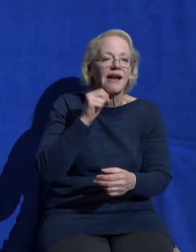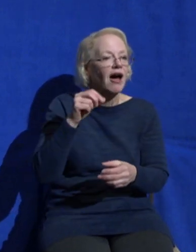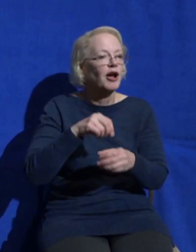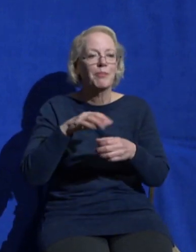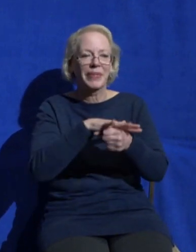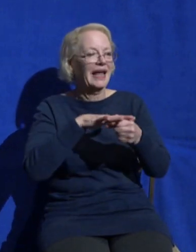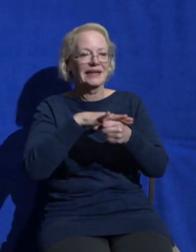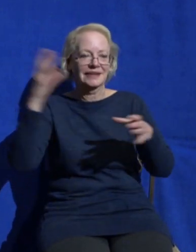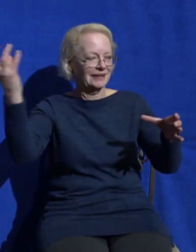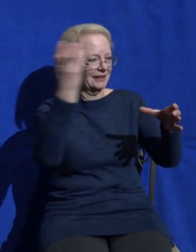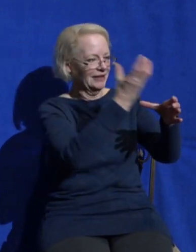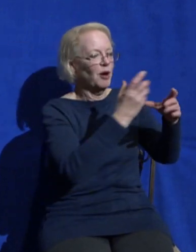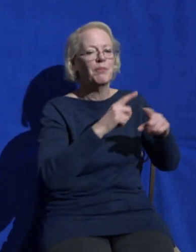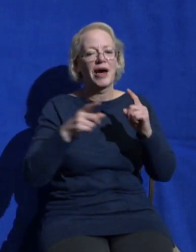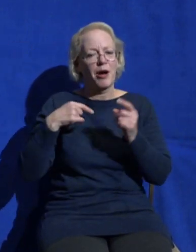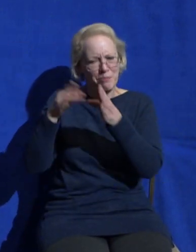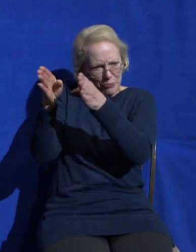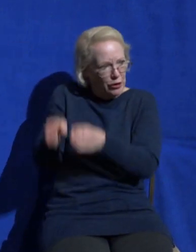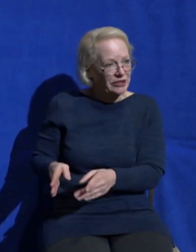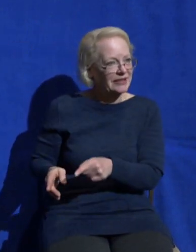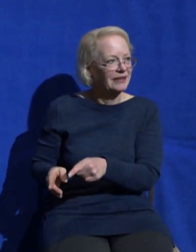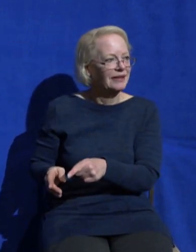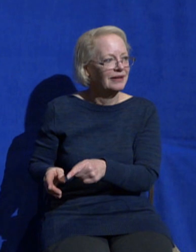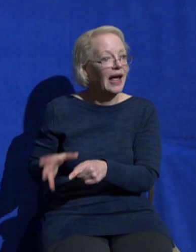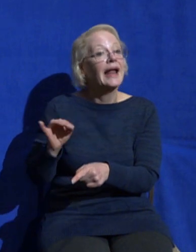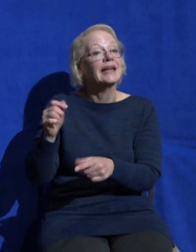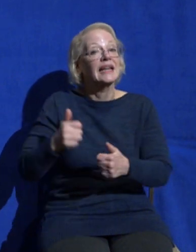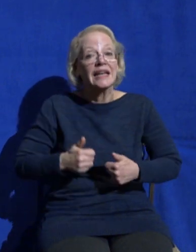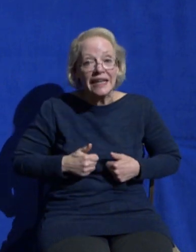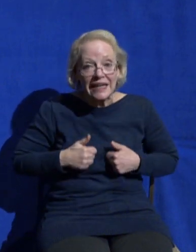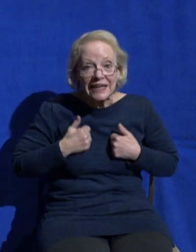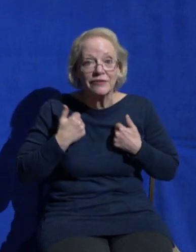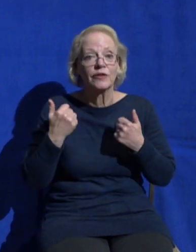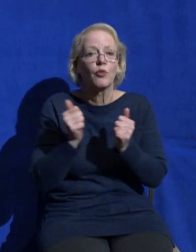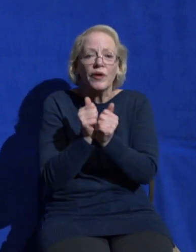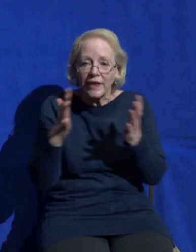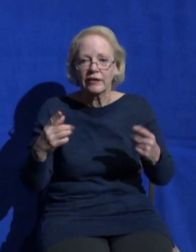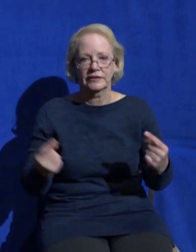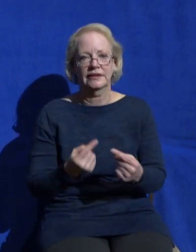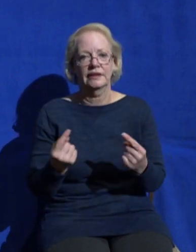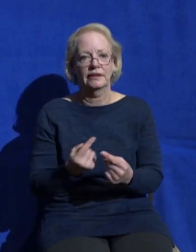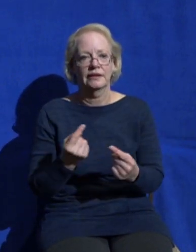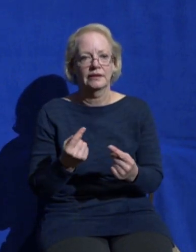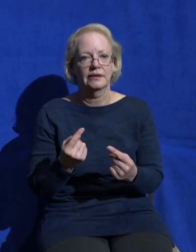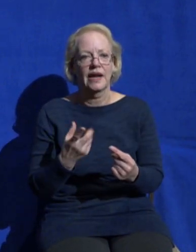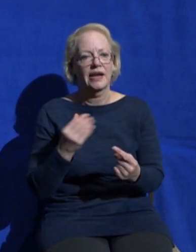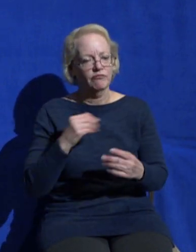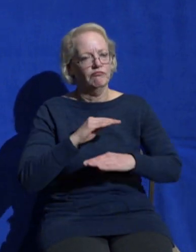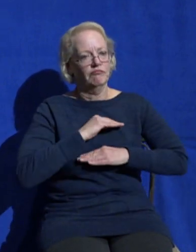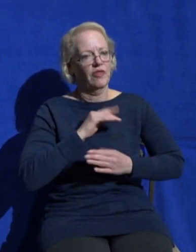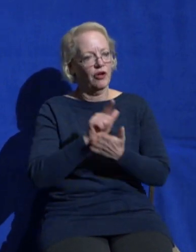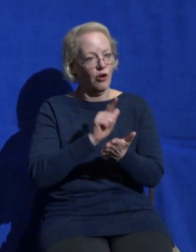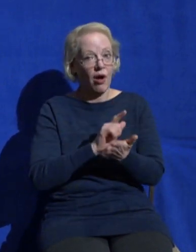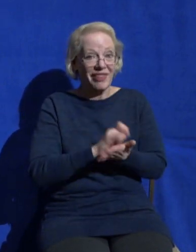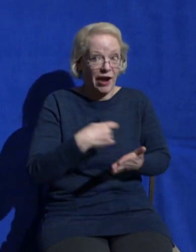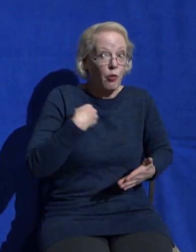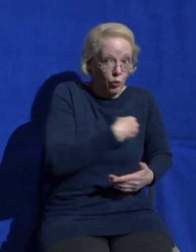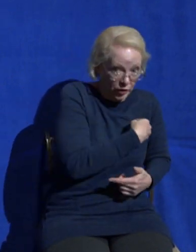and he lived a sinless life to fulfill the law that you and I have broken and he died as a perfect sacrifice to take the